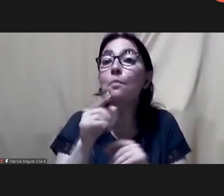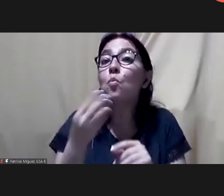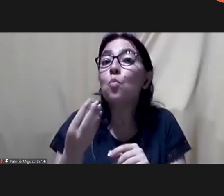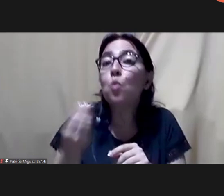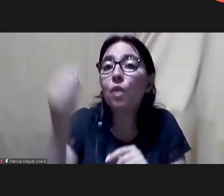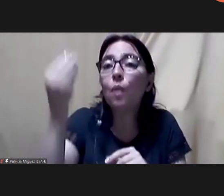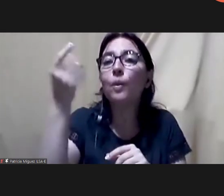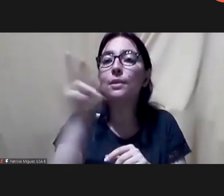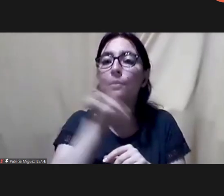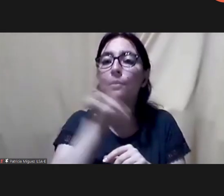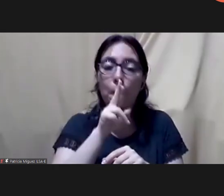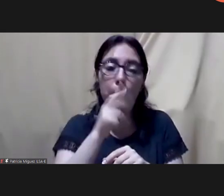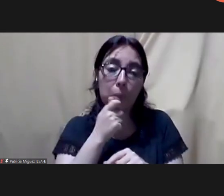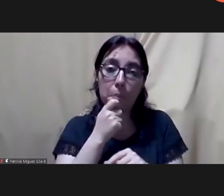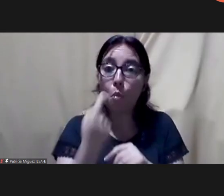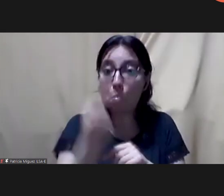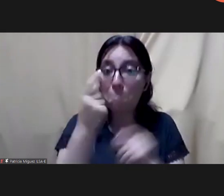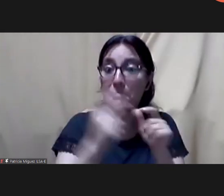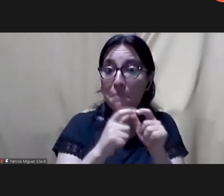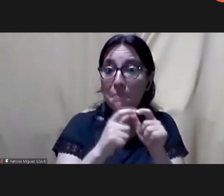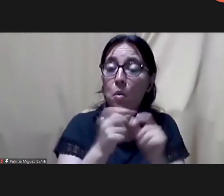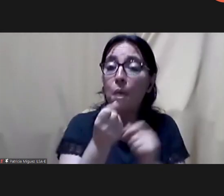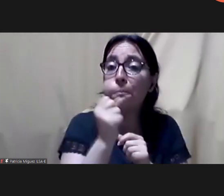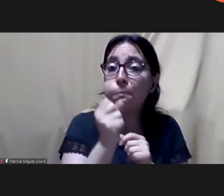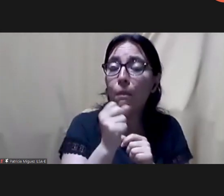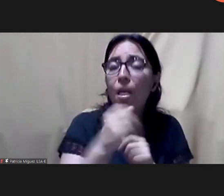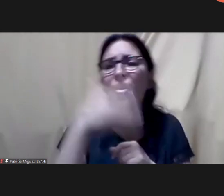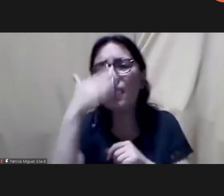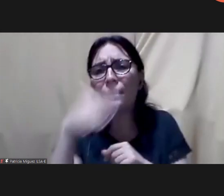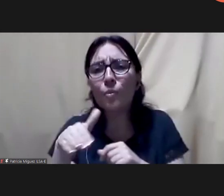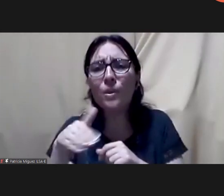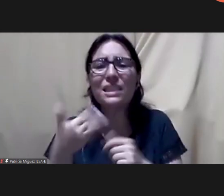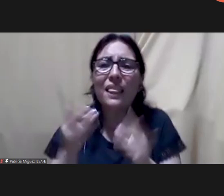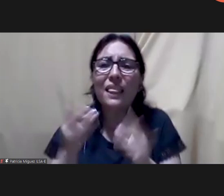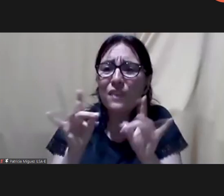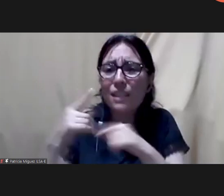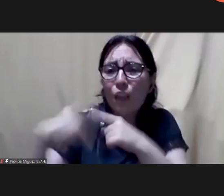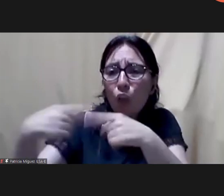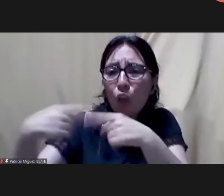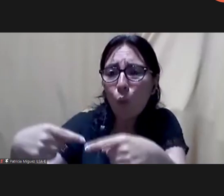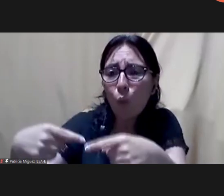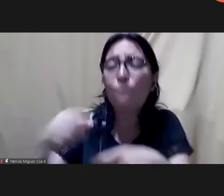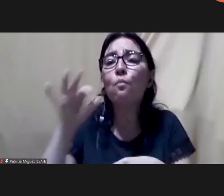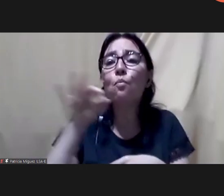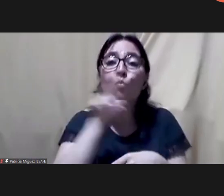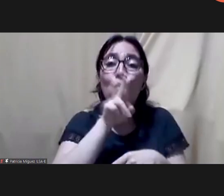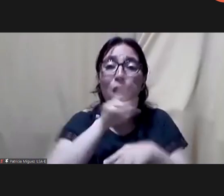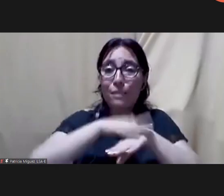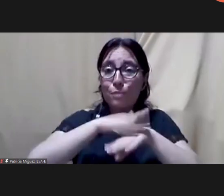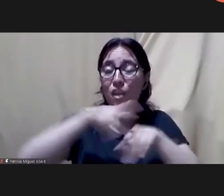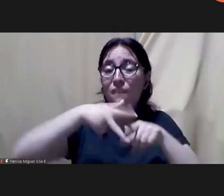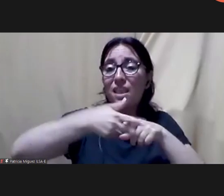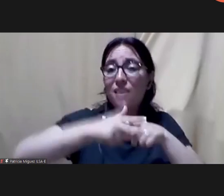it becomes really hard. So you see a woman director that shoots a film and then they cannot